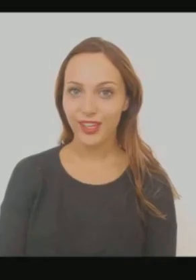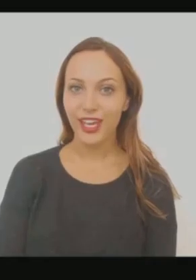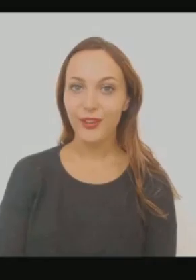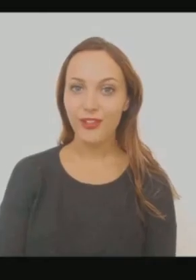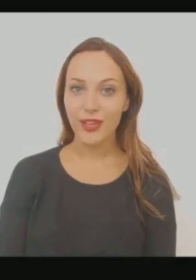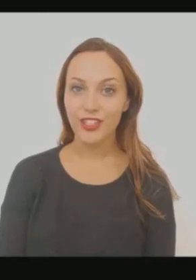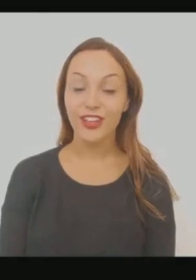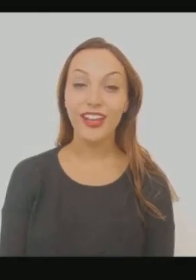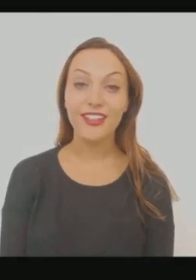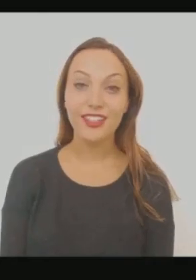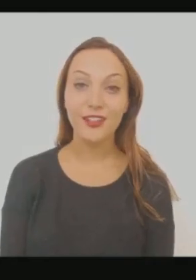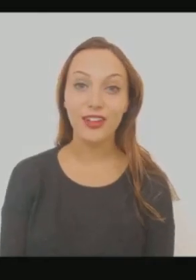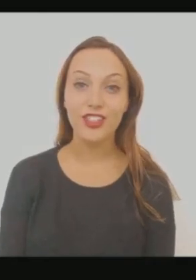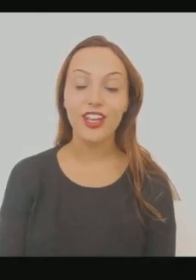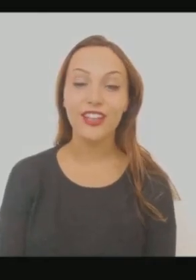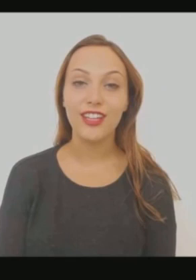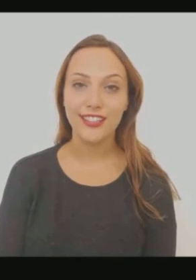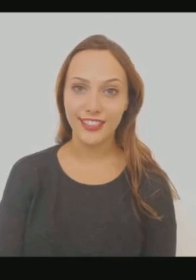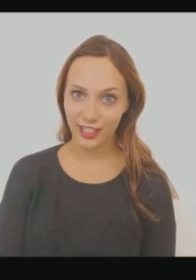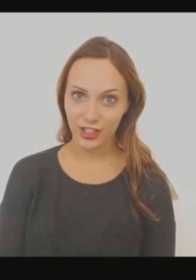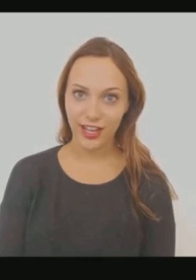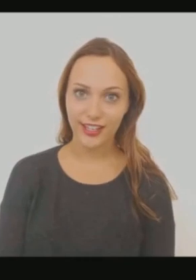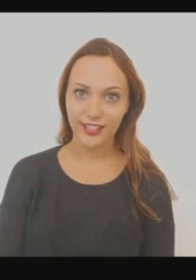Information isn't knowledge unless it's shared.